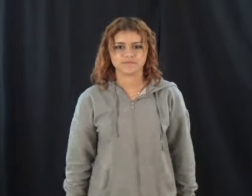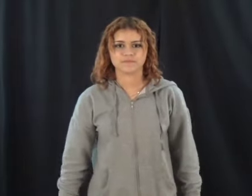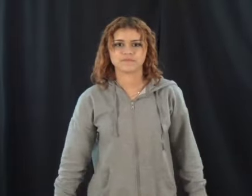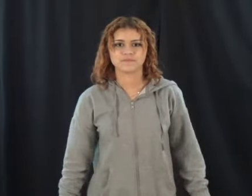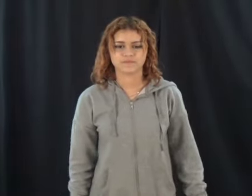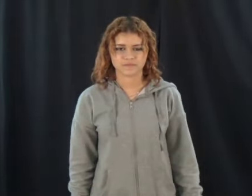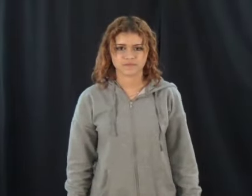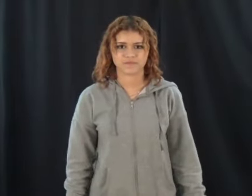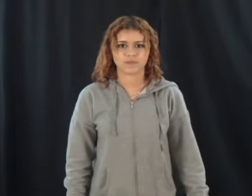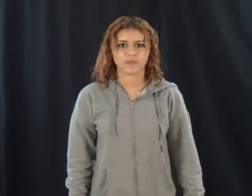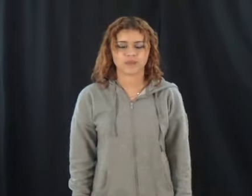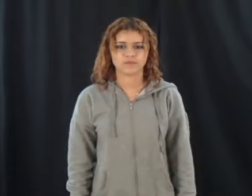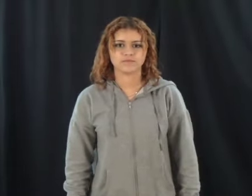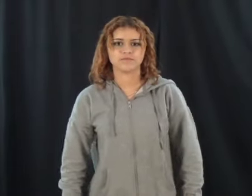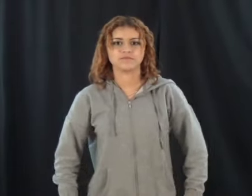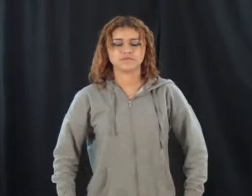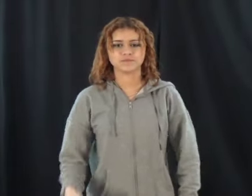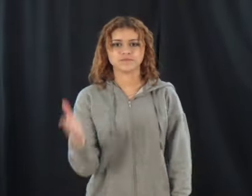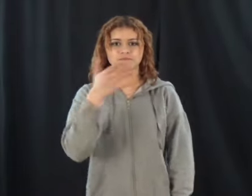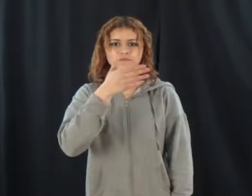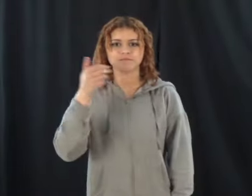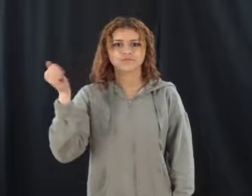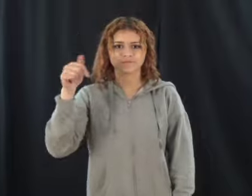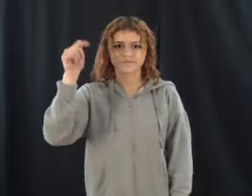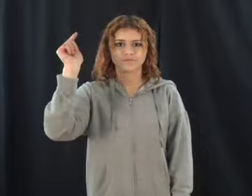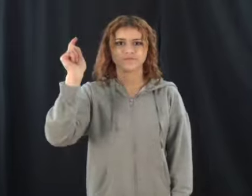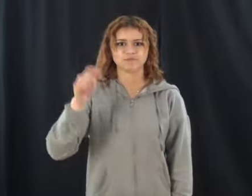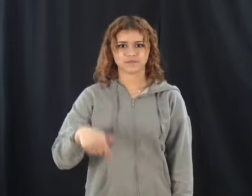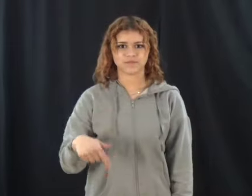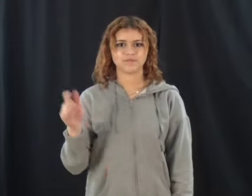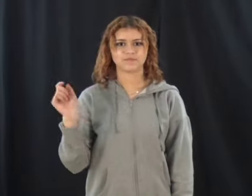Oh, could be kind of dead